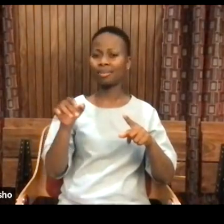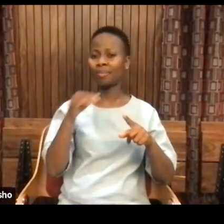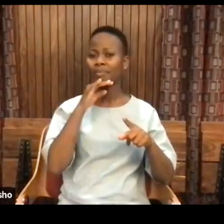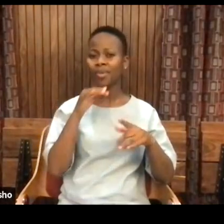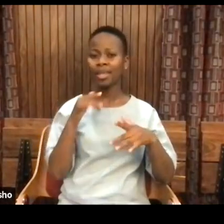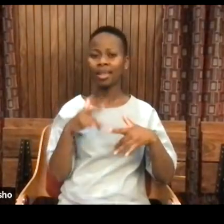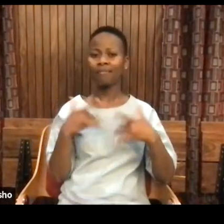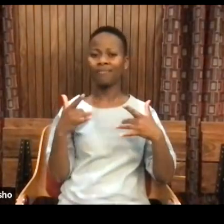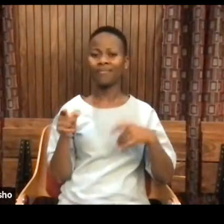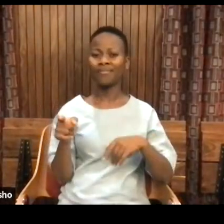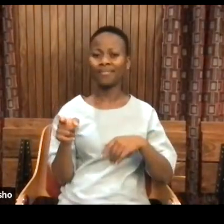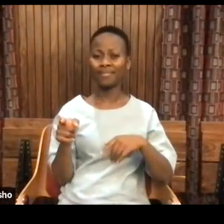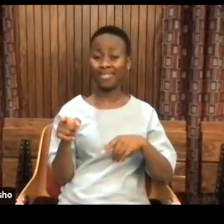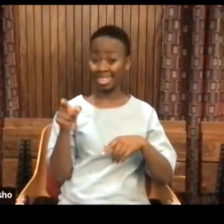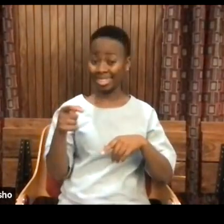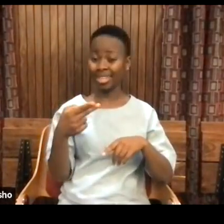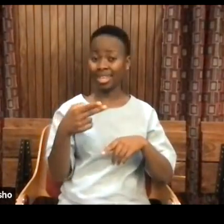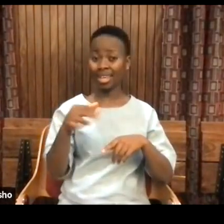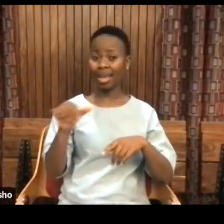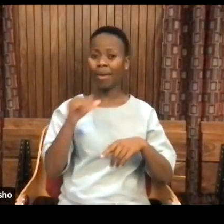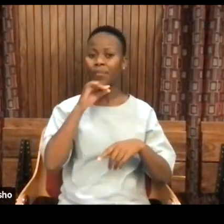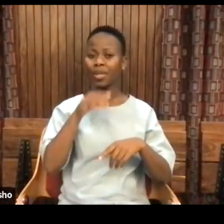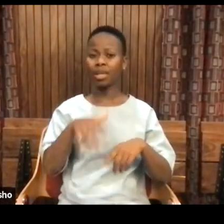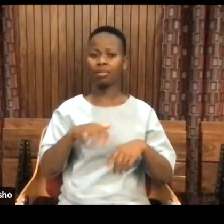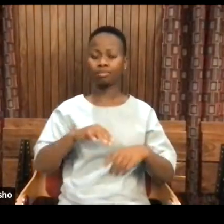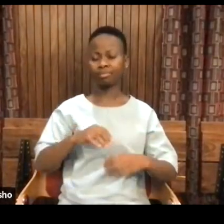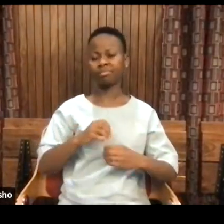And chaf also means wound, back to.